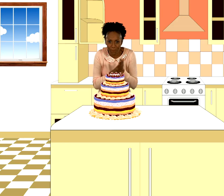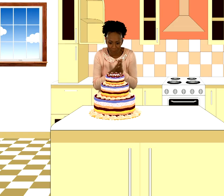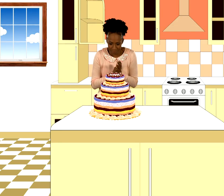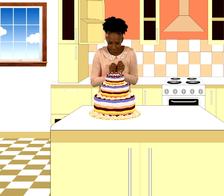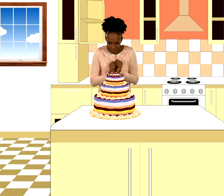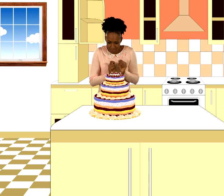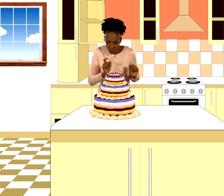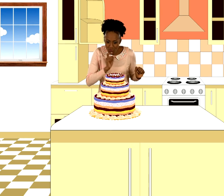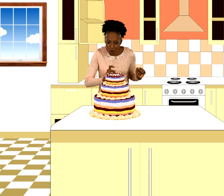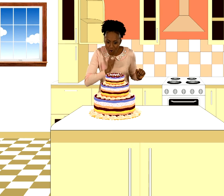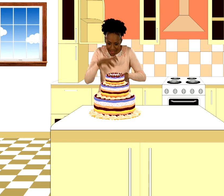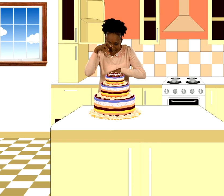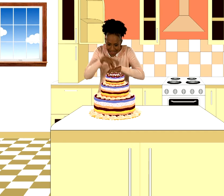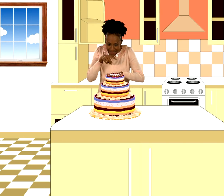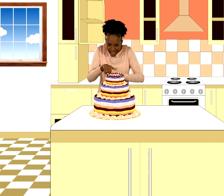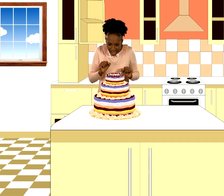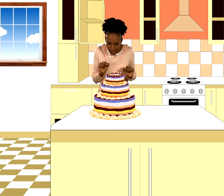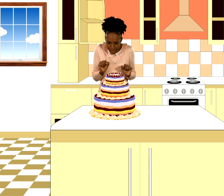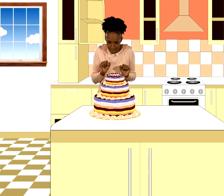I'm scoffing lots of chocolate cake